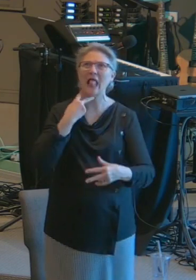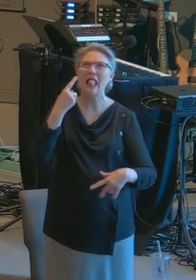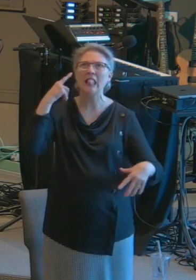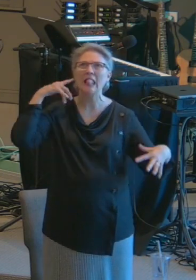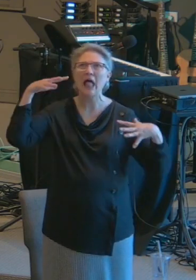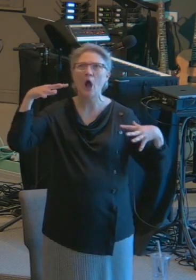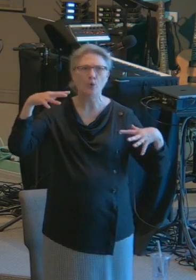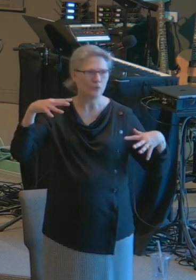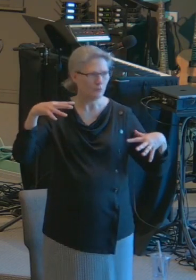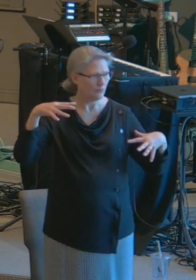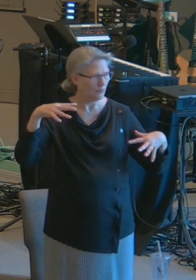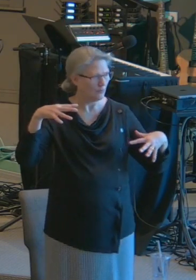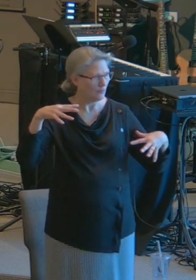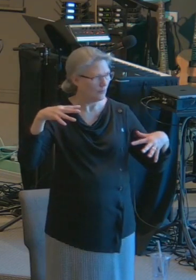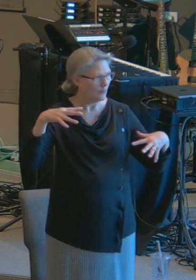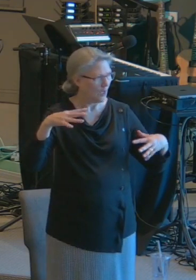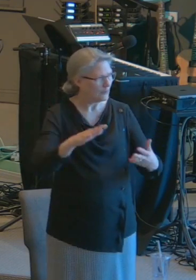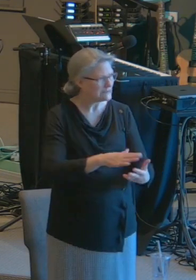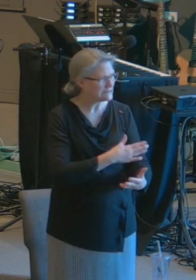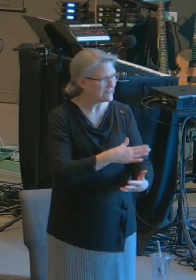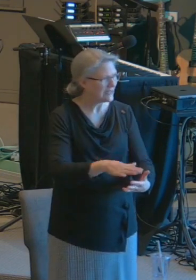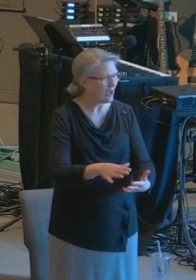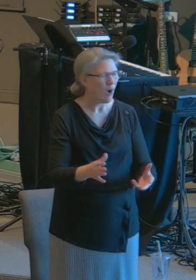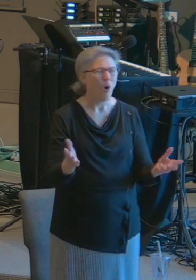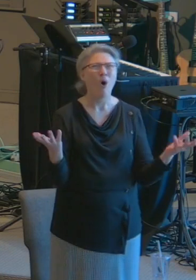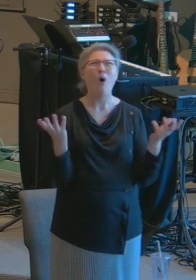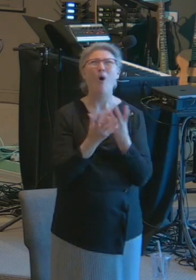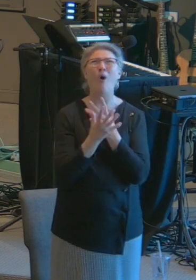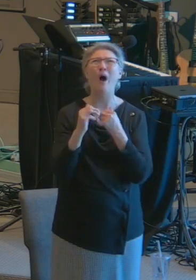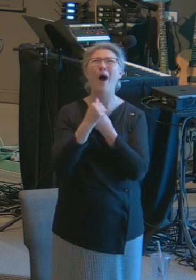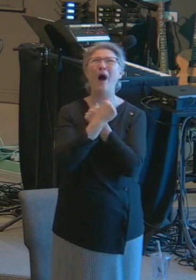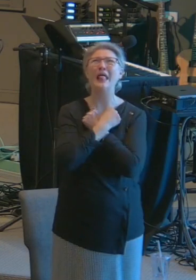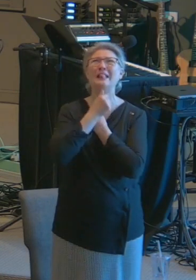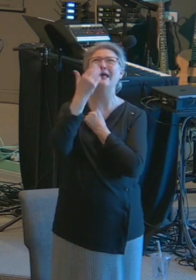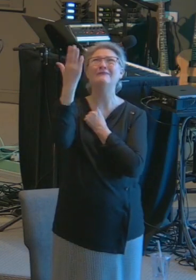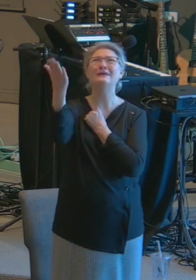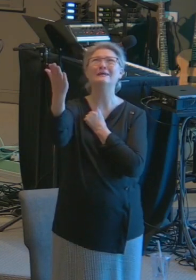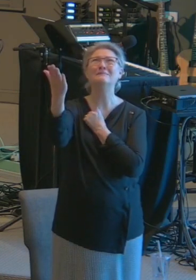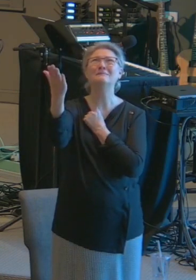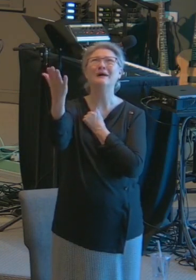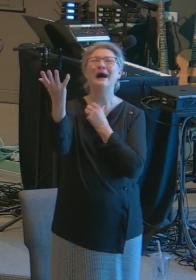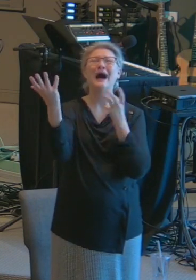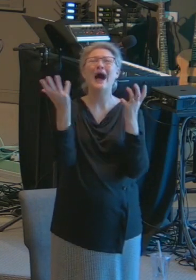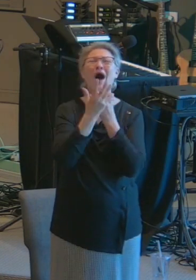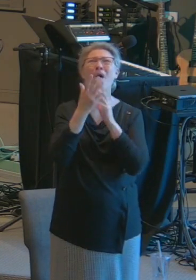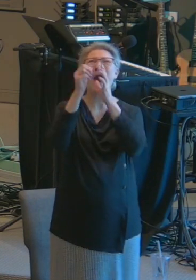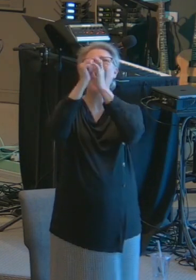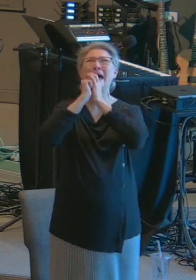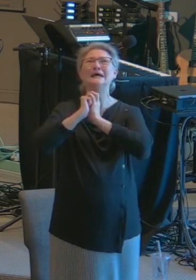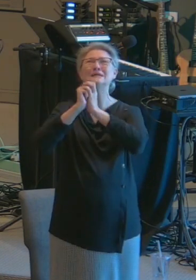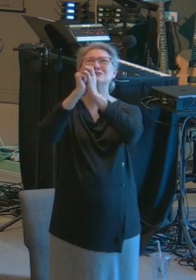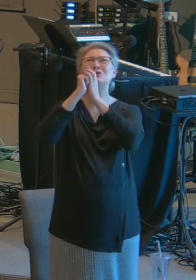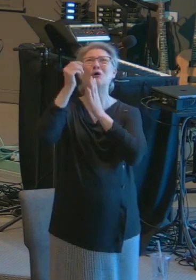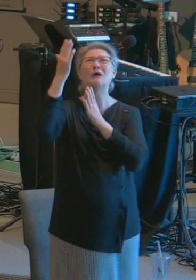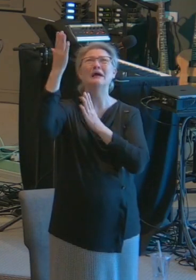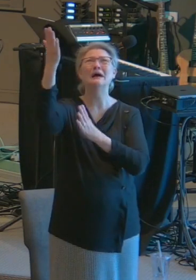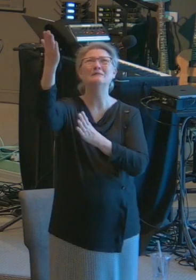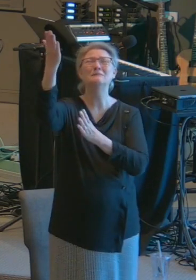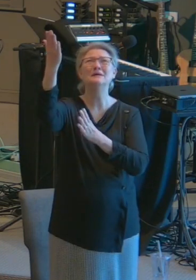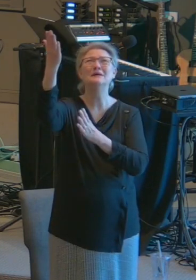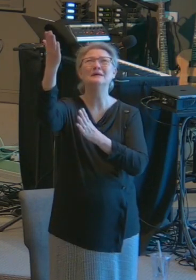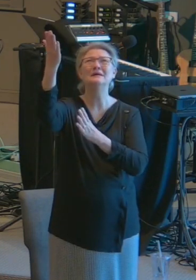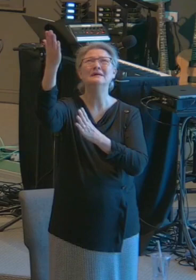I was singing, Oh, how I love Him. How I adore Him.